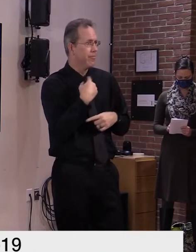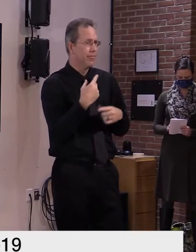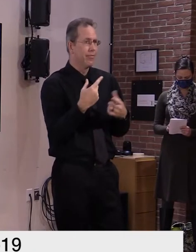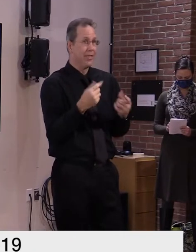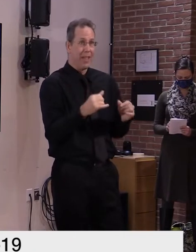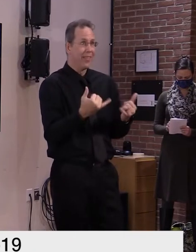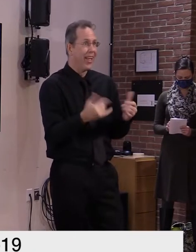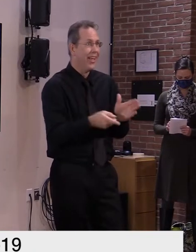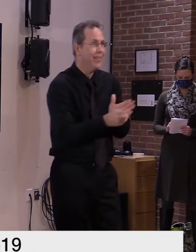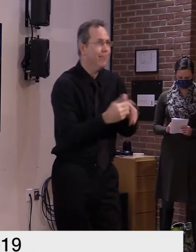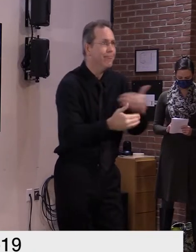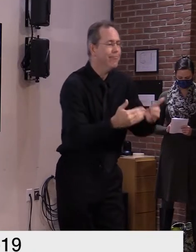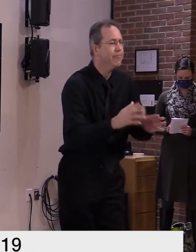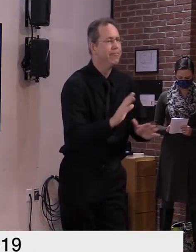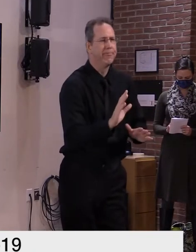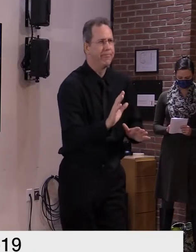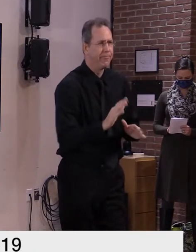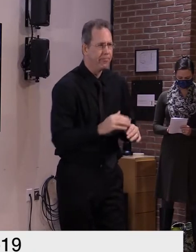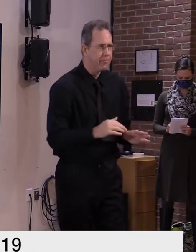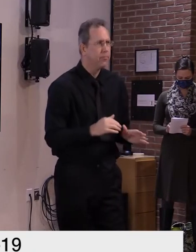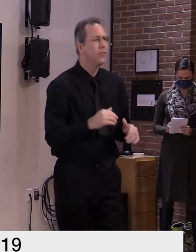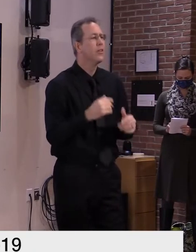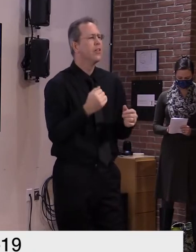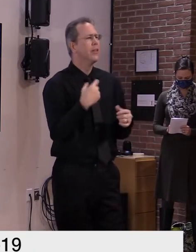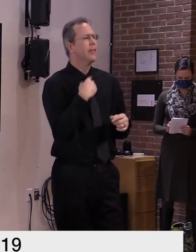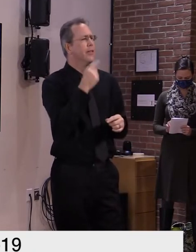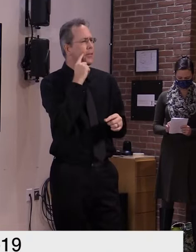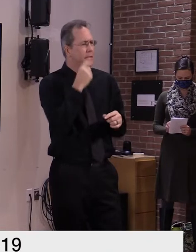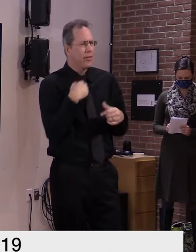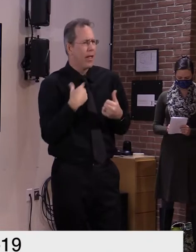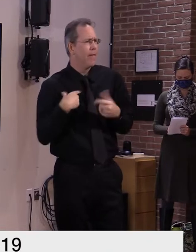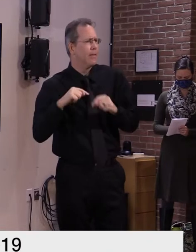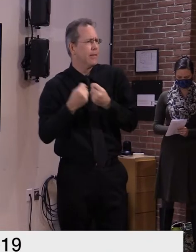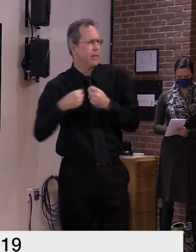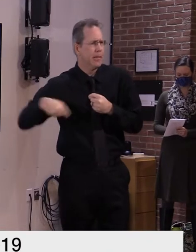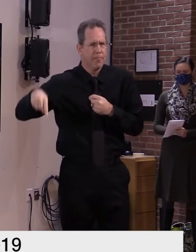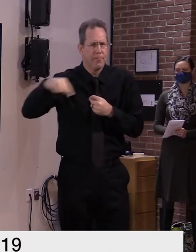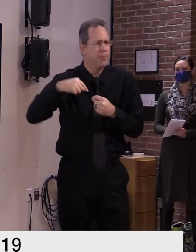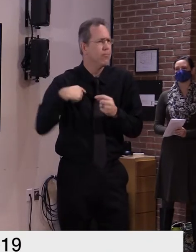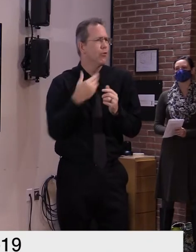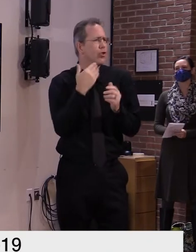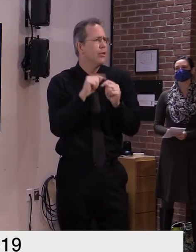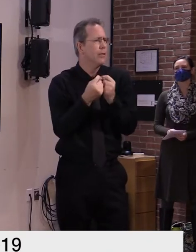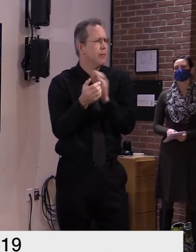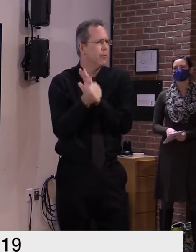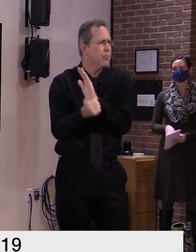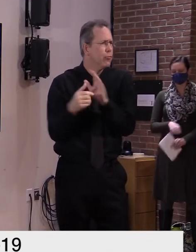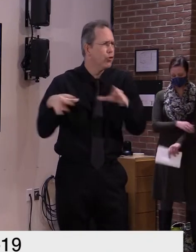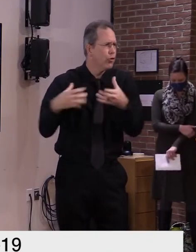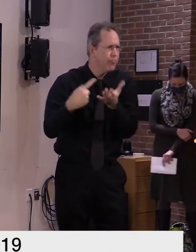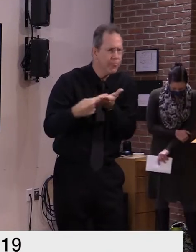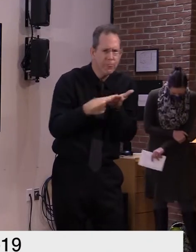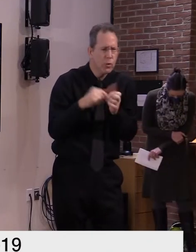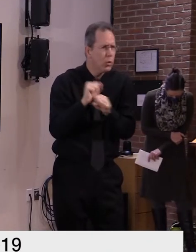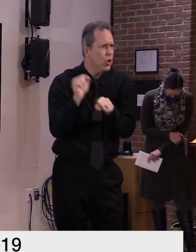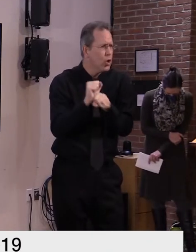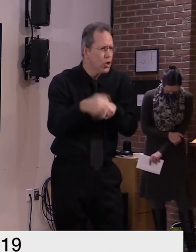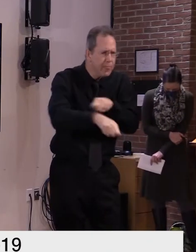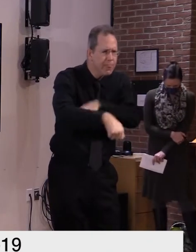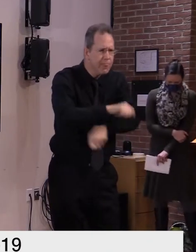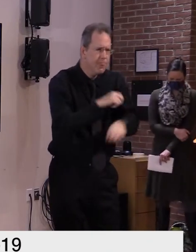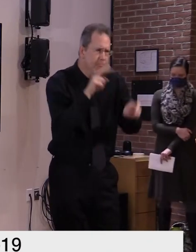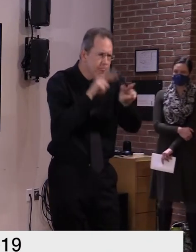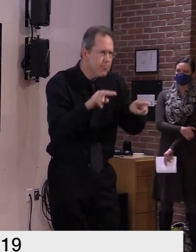we've said here before we have a team of talented experts in vermont who have been working for months to prepare for the